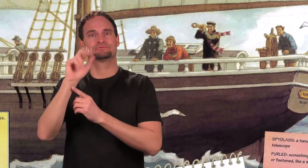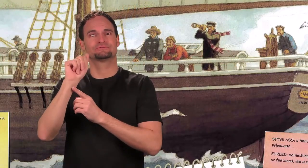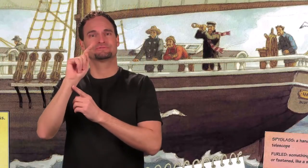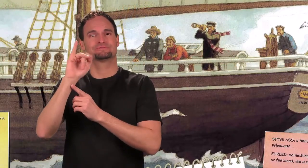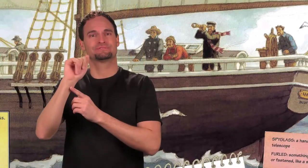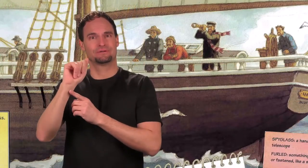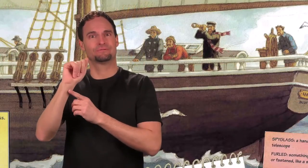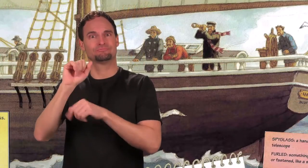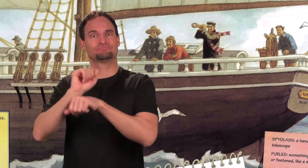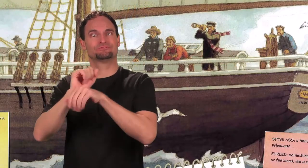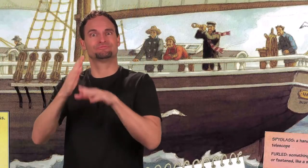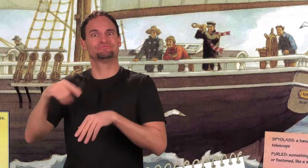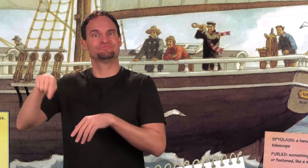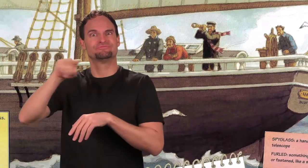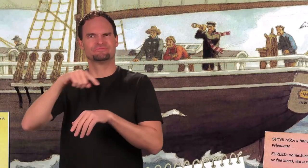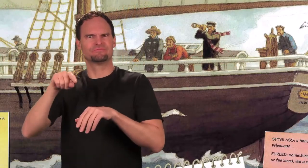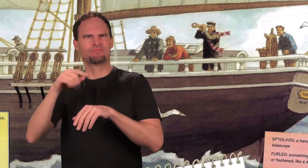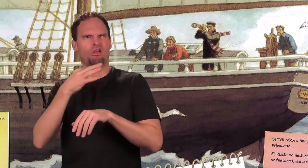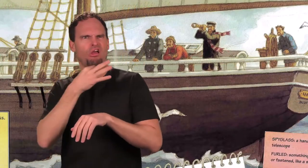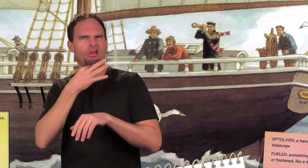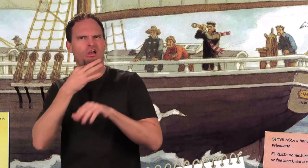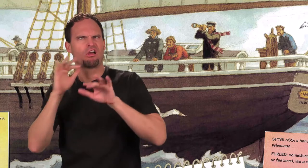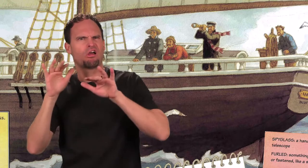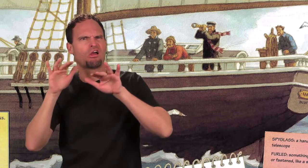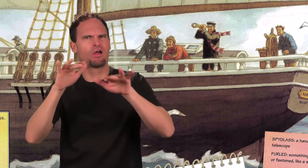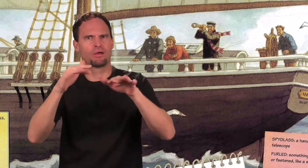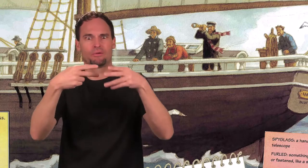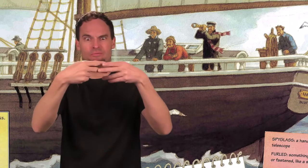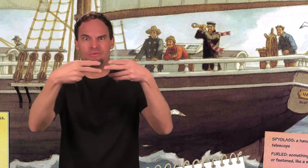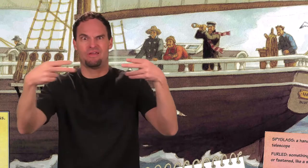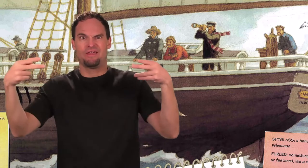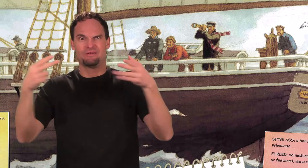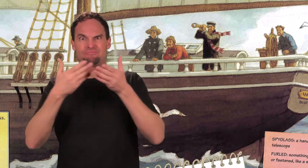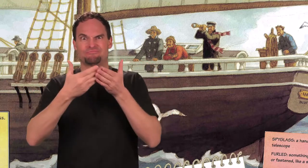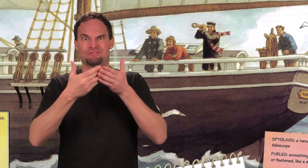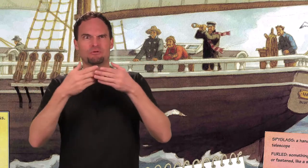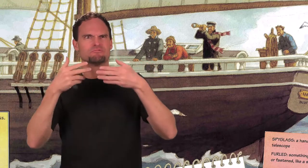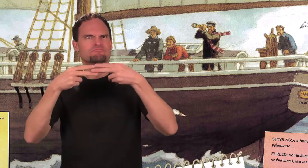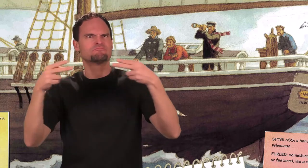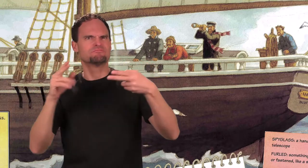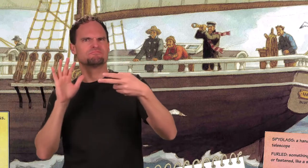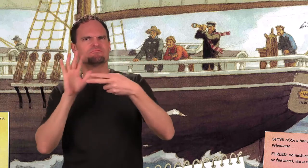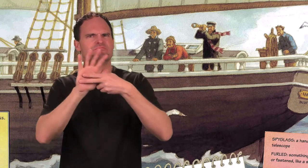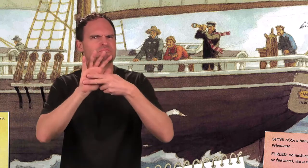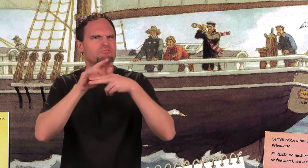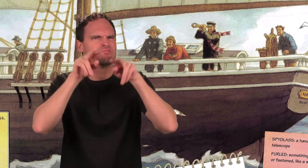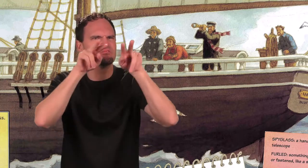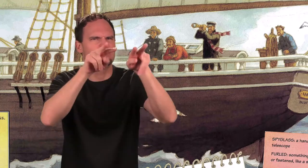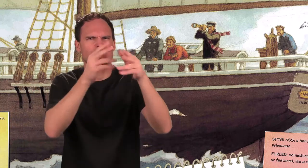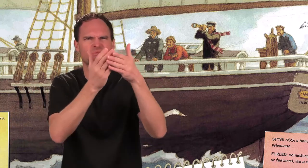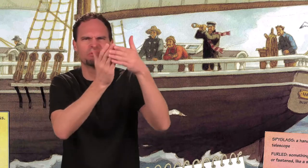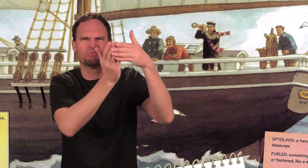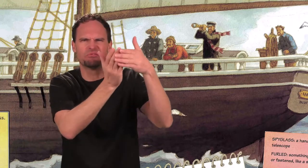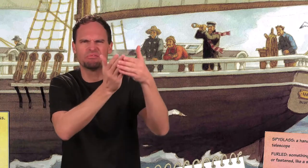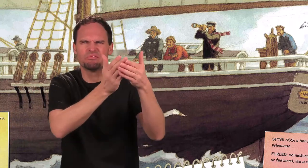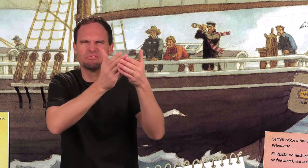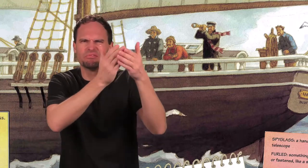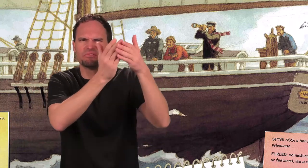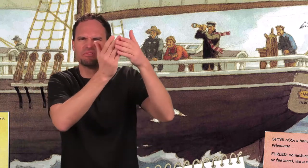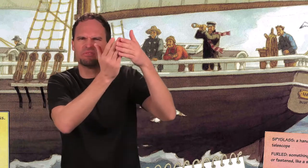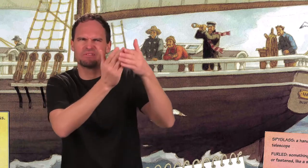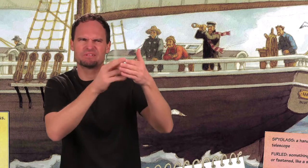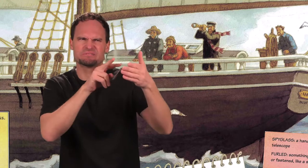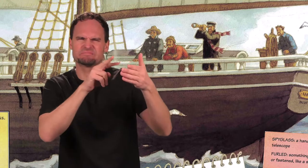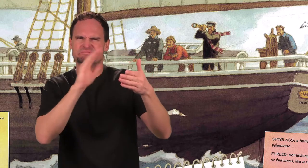The rest of the sails were furled. Several of the De Gracia's crew gathered at the rail to watch the oncoming